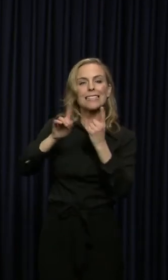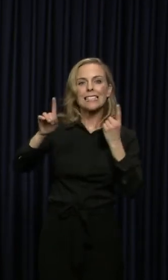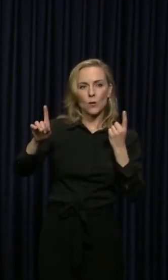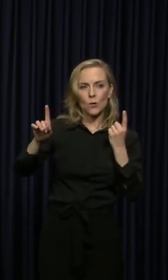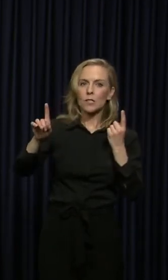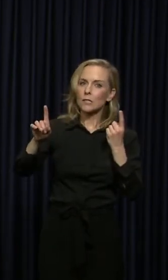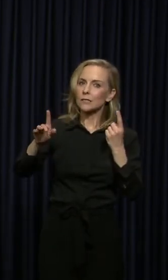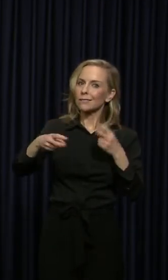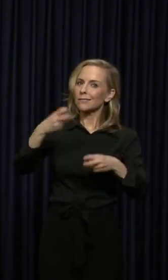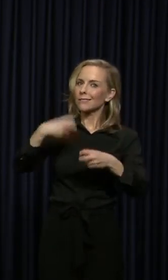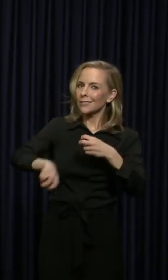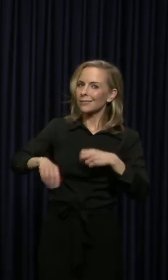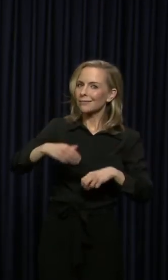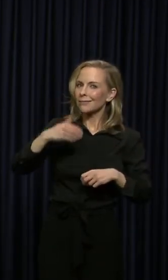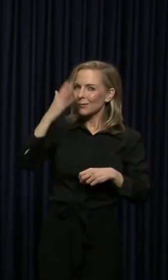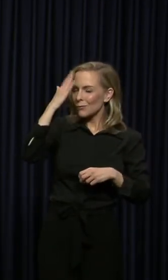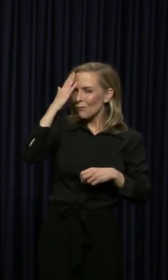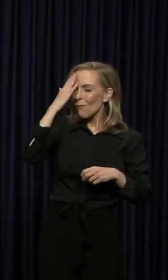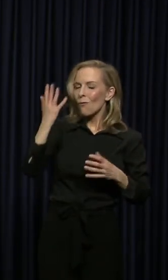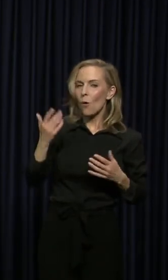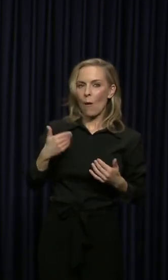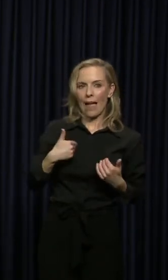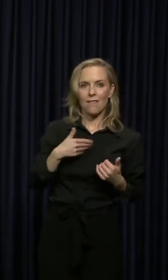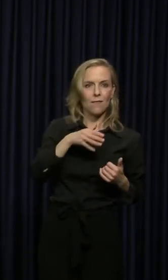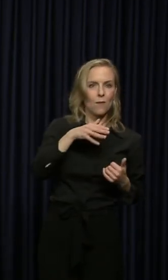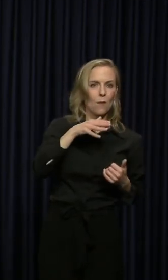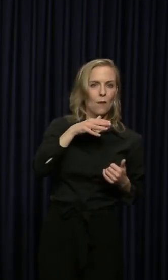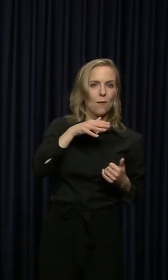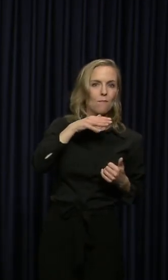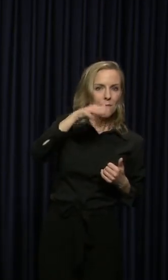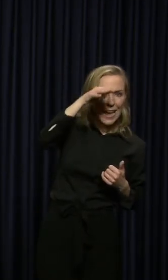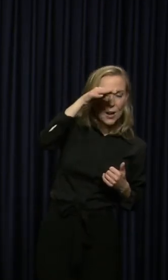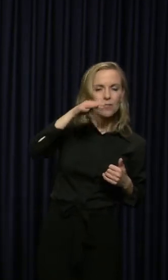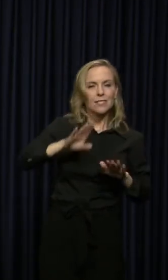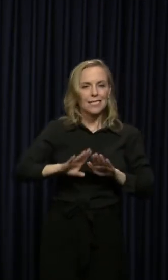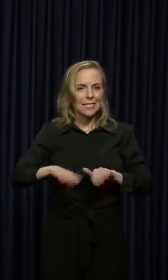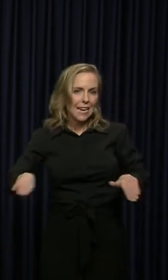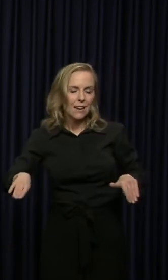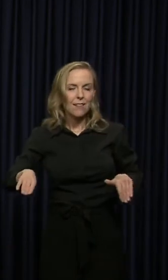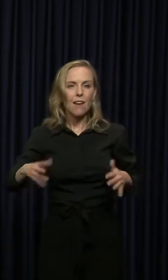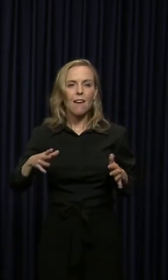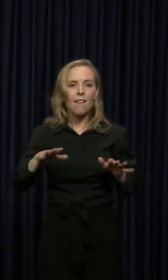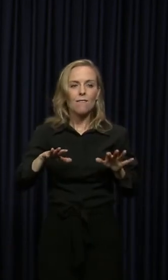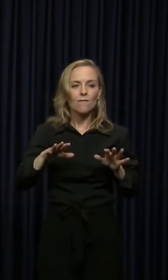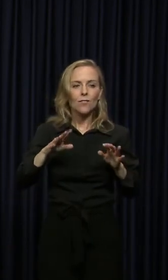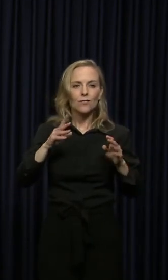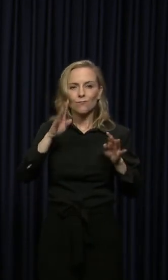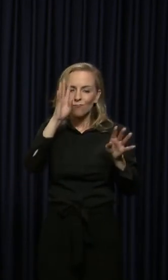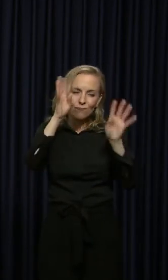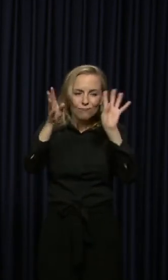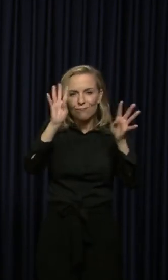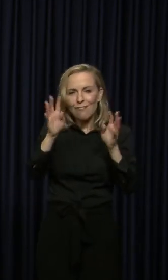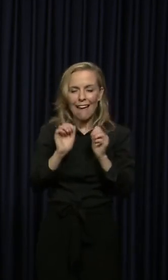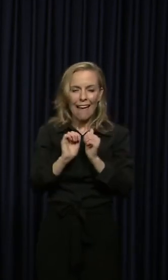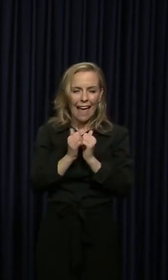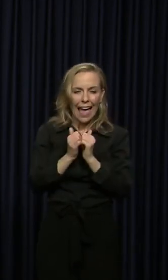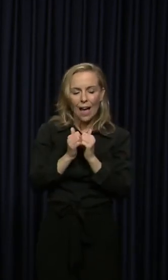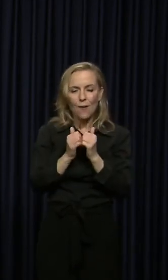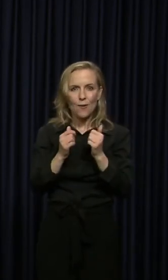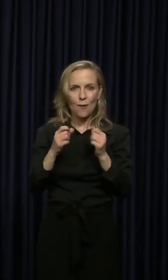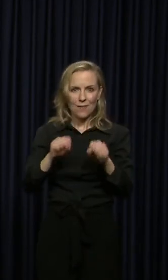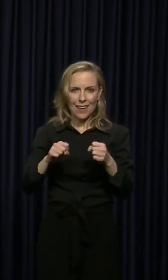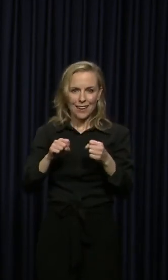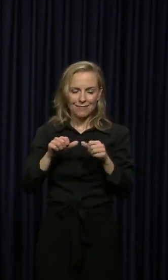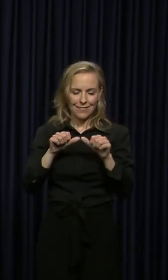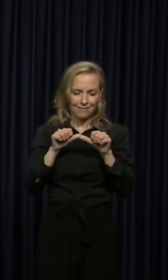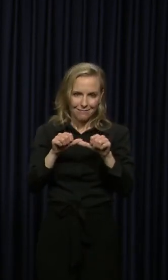very difficult. But we have parents and kids finding amazing ways to spend time. This